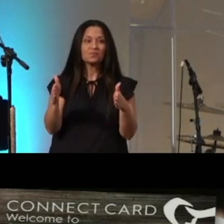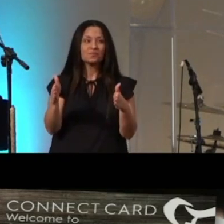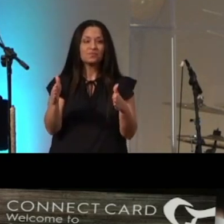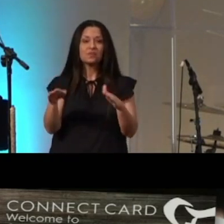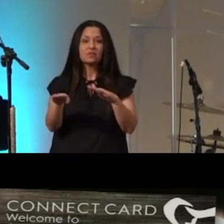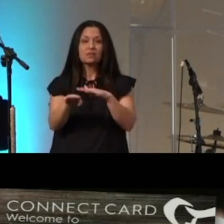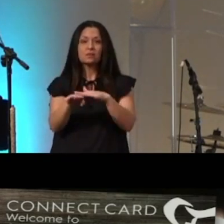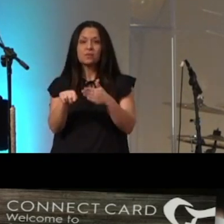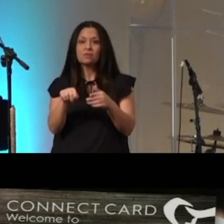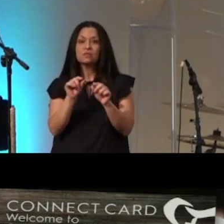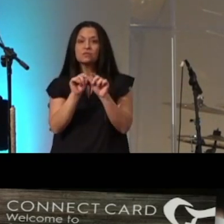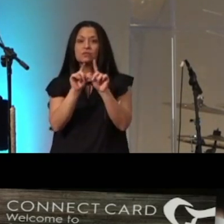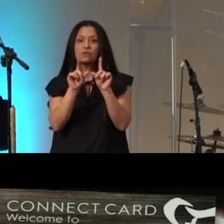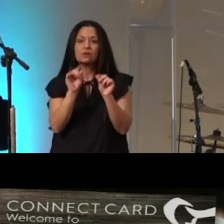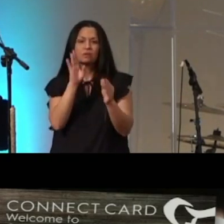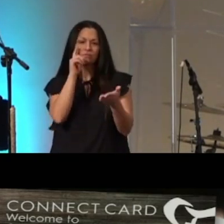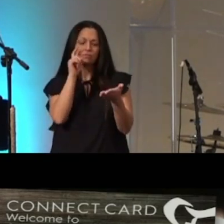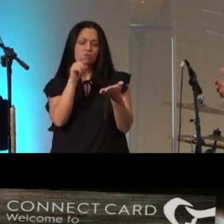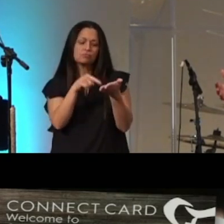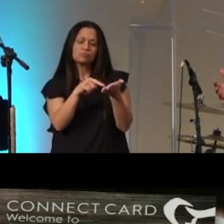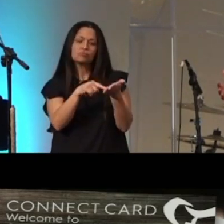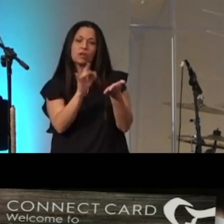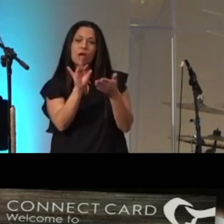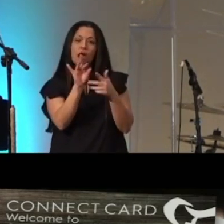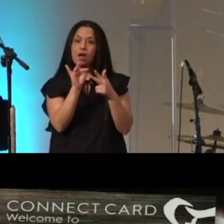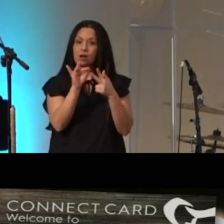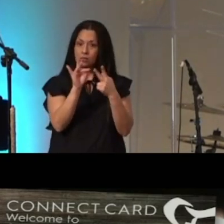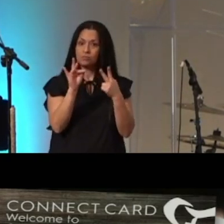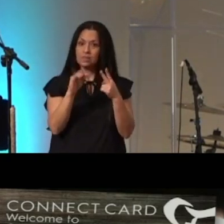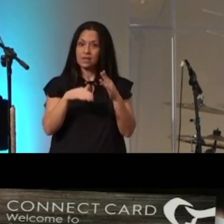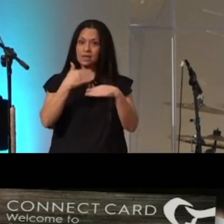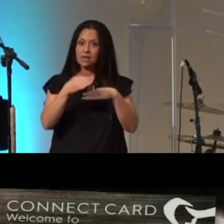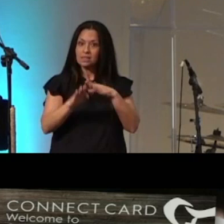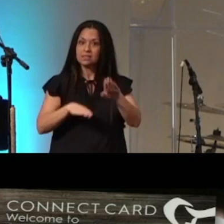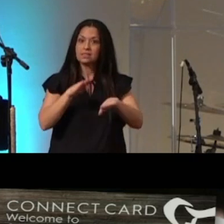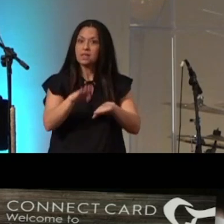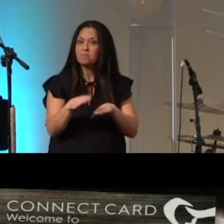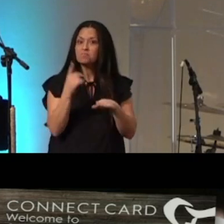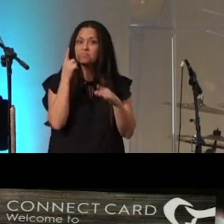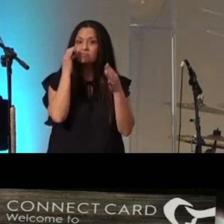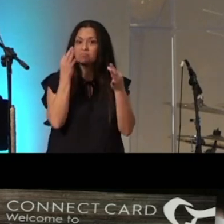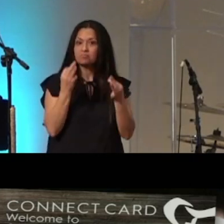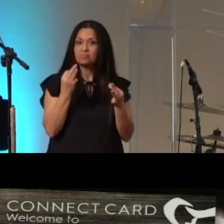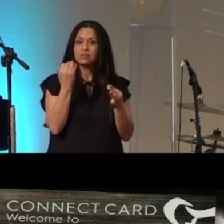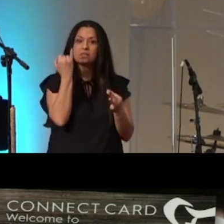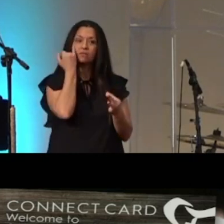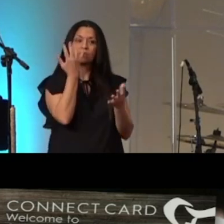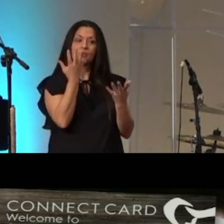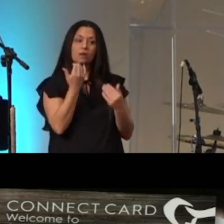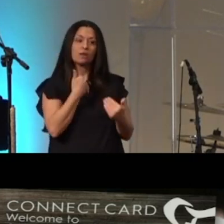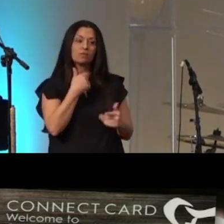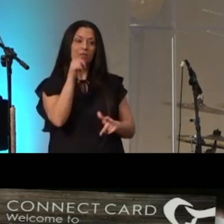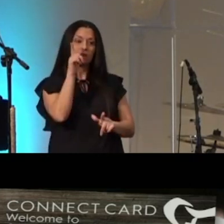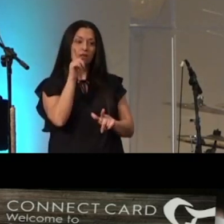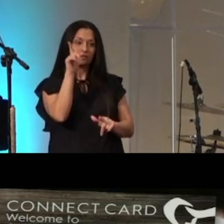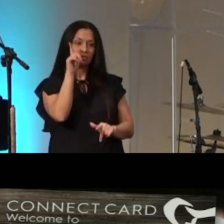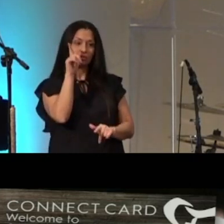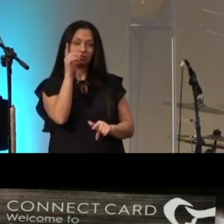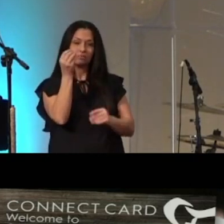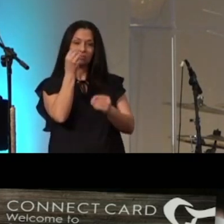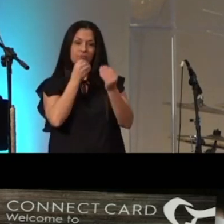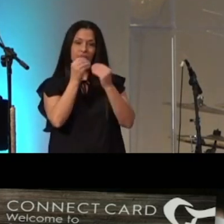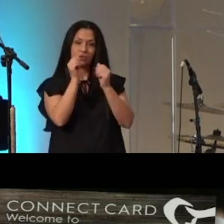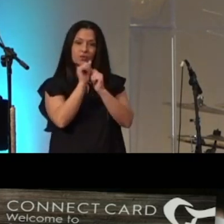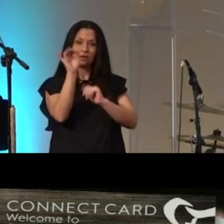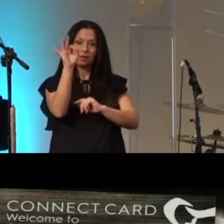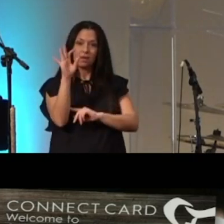the bottom of the card you'll notice an option to take a couple of next steps one of which is if you would like to have lunch with a pastor so if you're new to good news and would